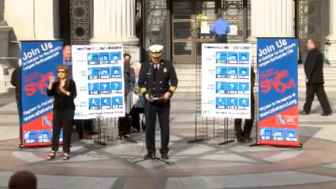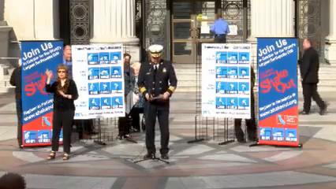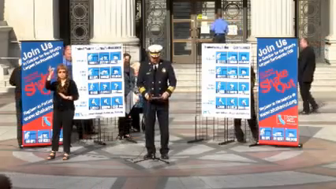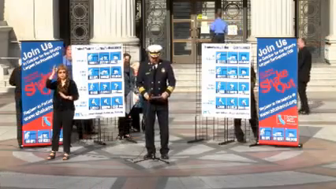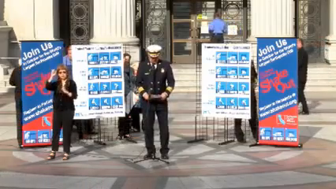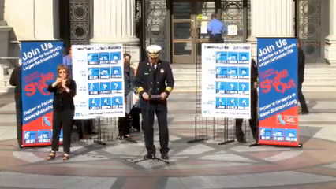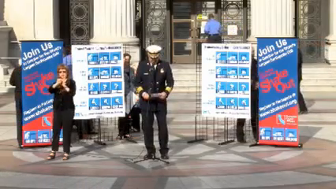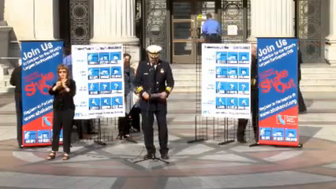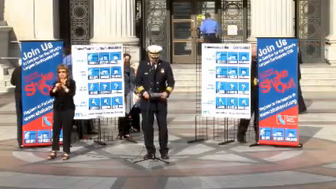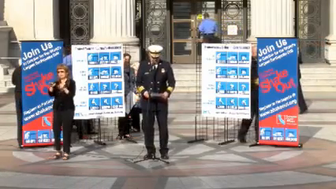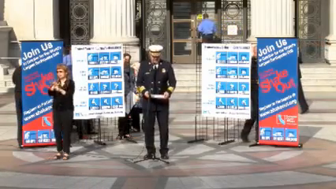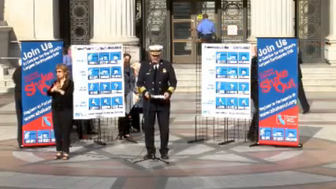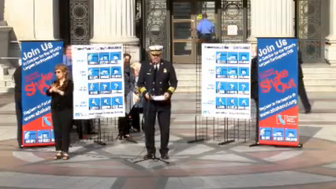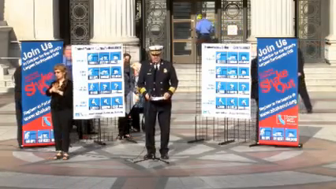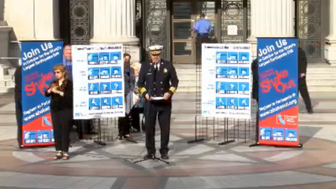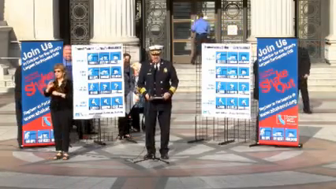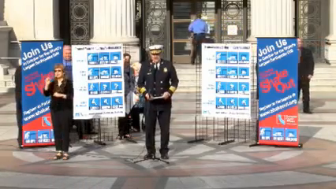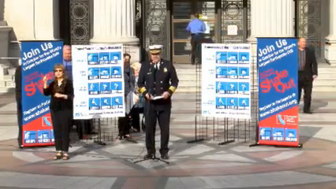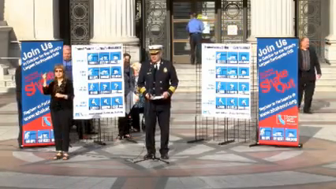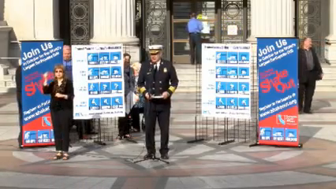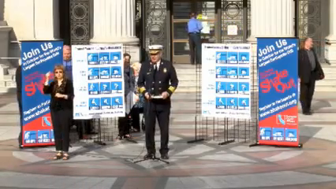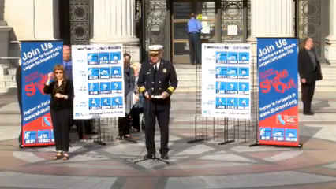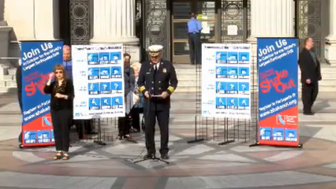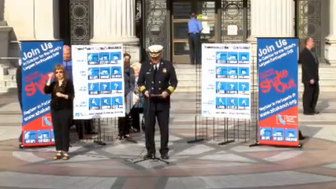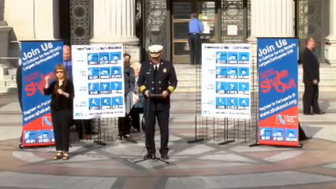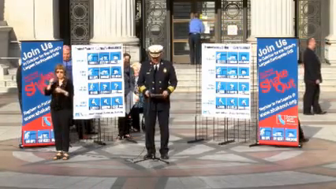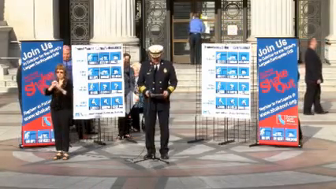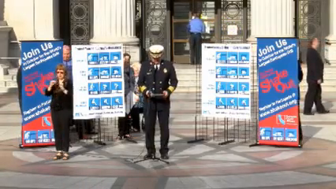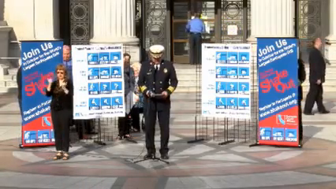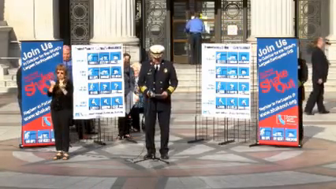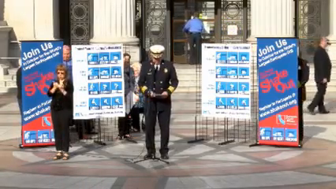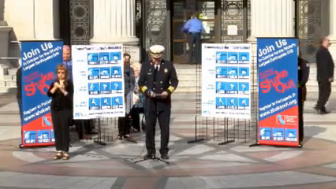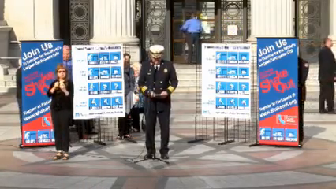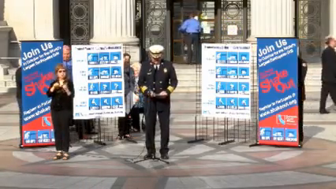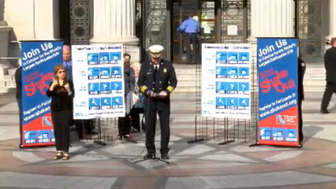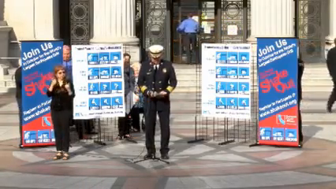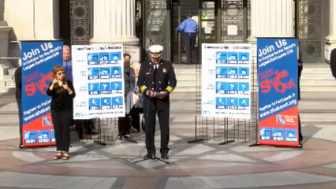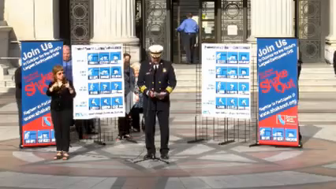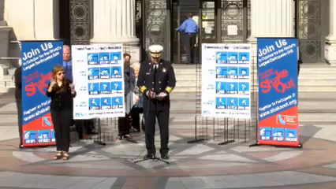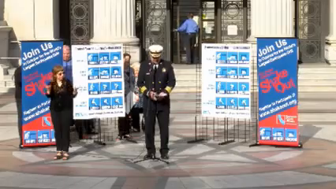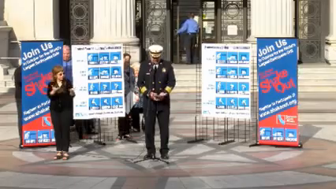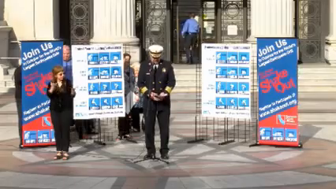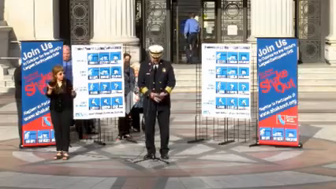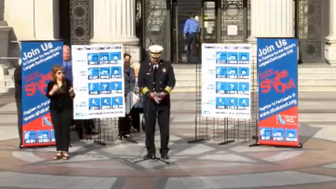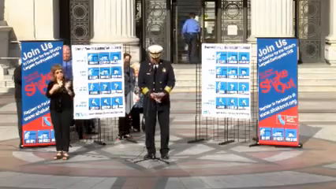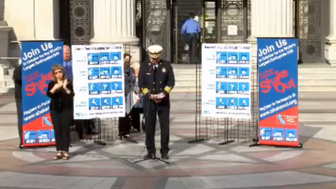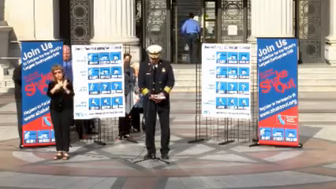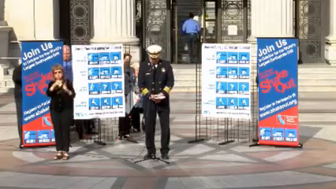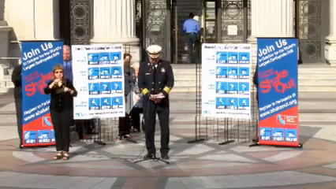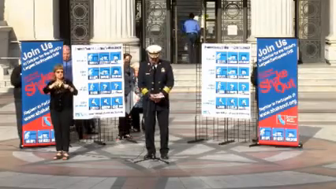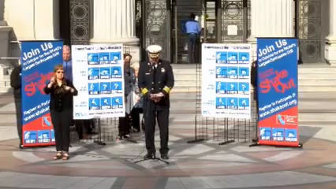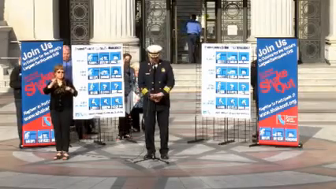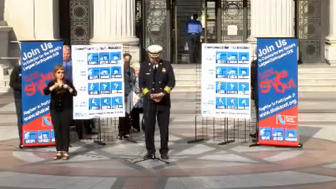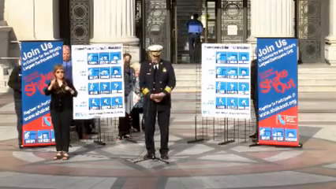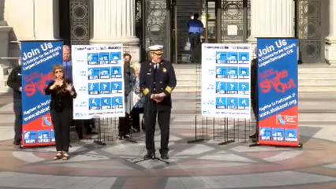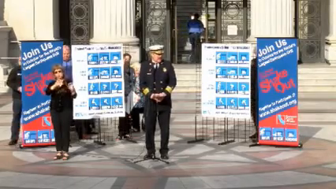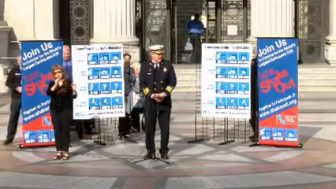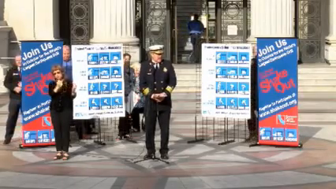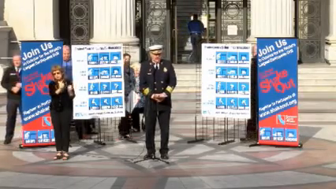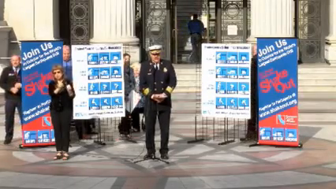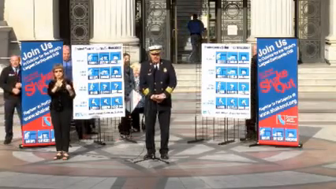and local government agencies we also have others present that represent various disability organizations